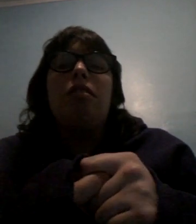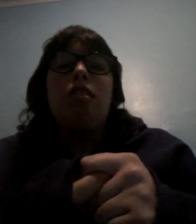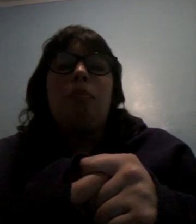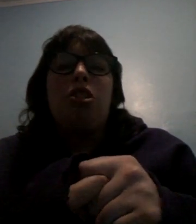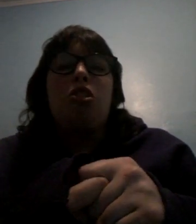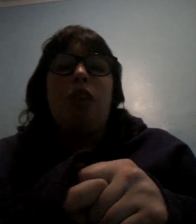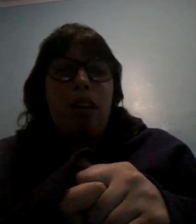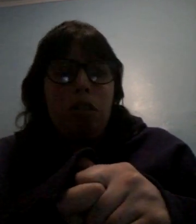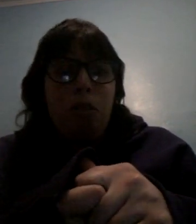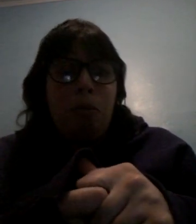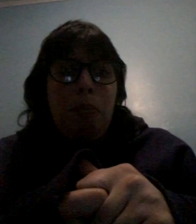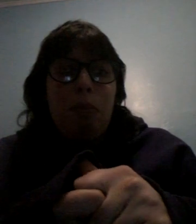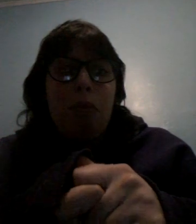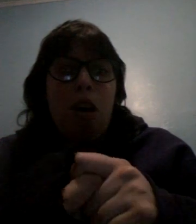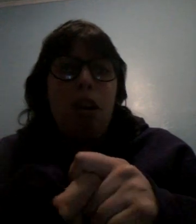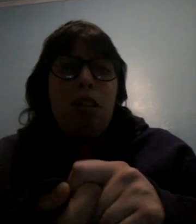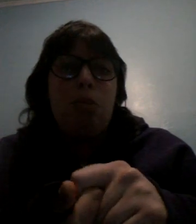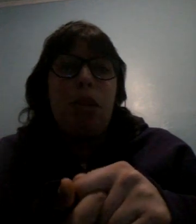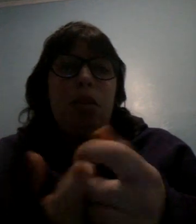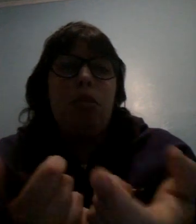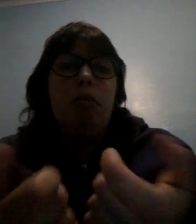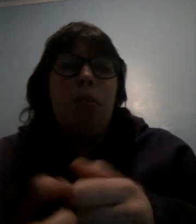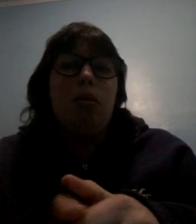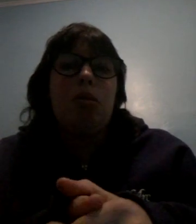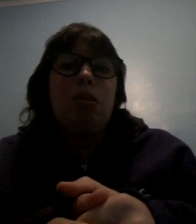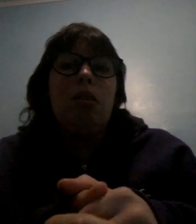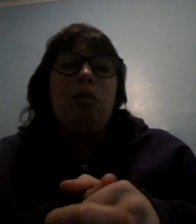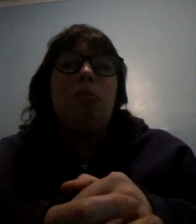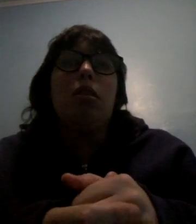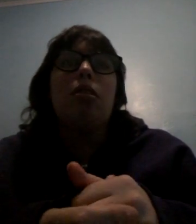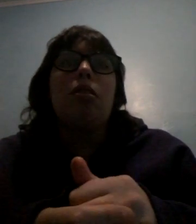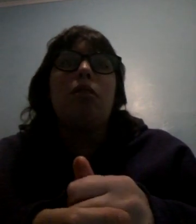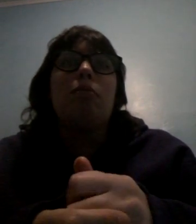it feels like I'm trying to hard to be YouTube famous but but